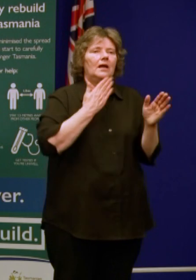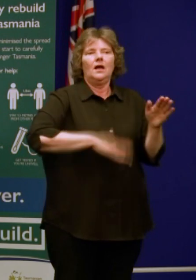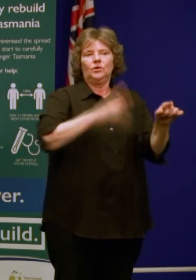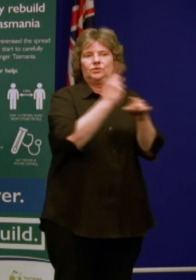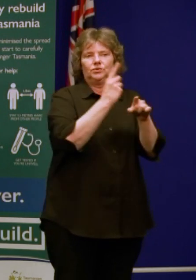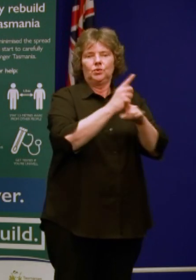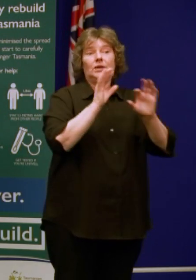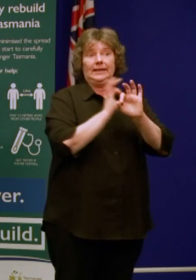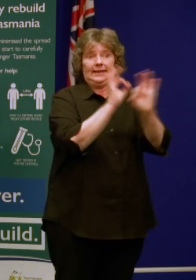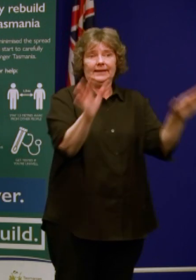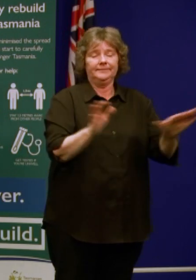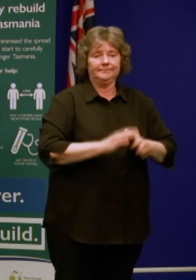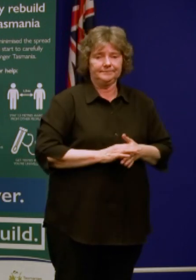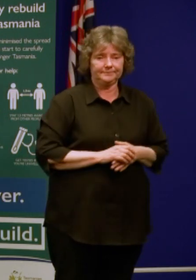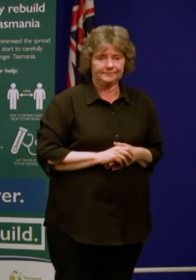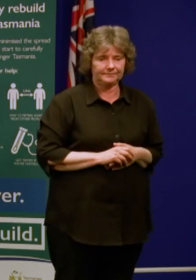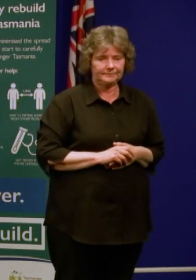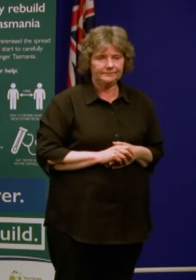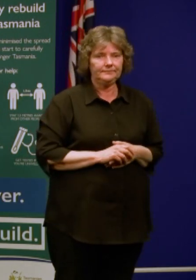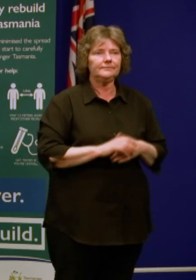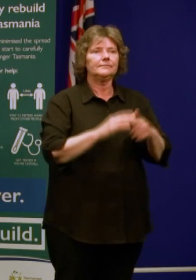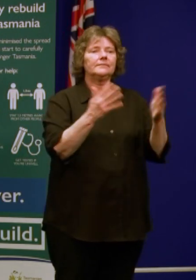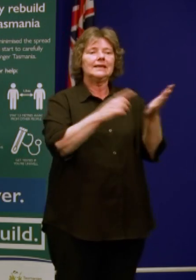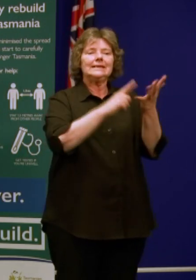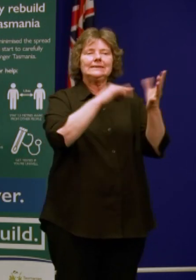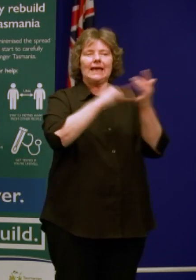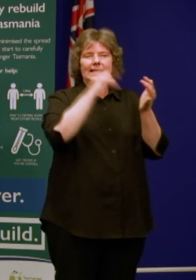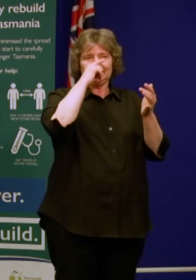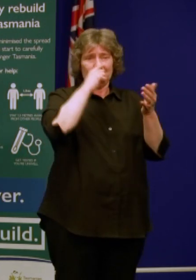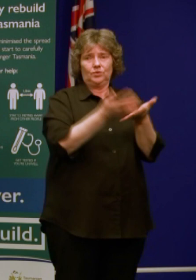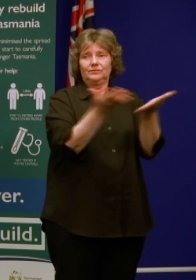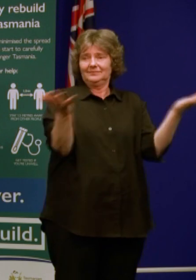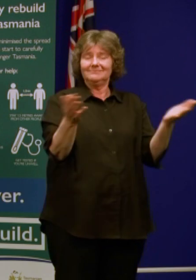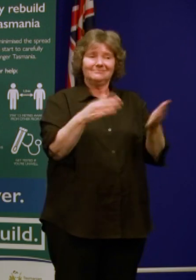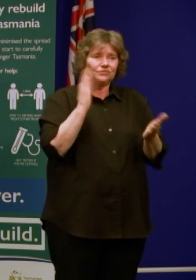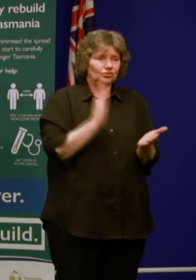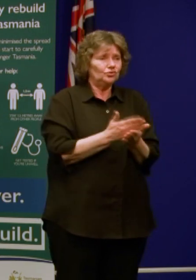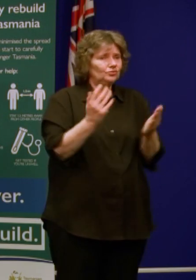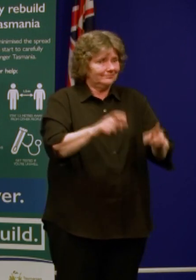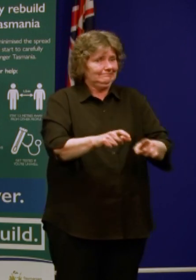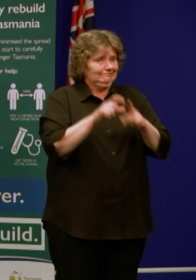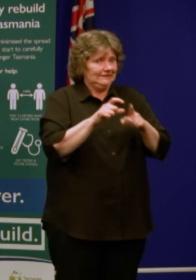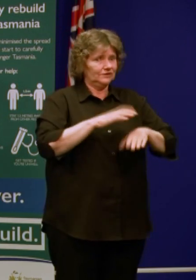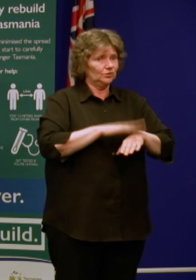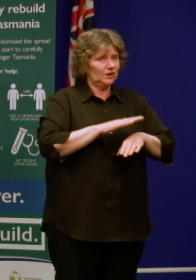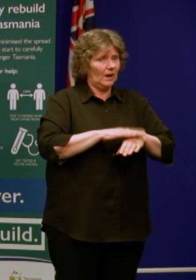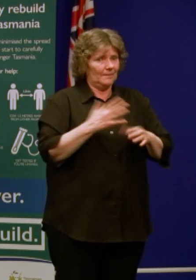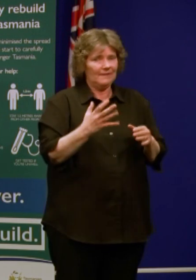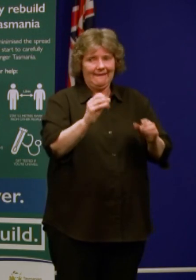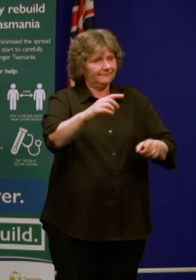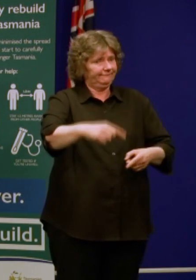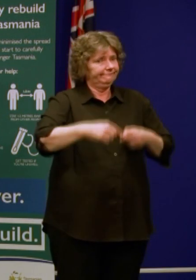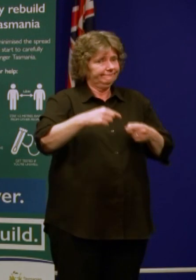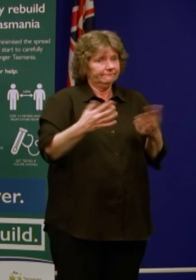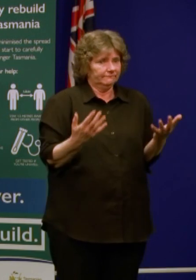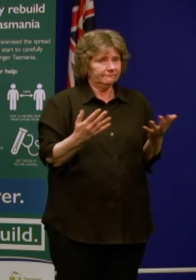clearly to Tasmanians. This is a difficult time. It's a challenging time. We